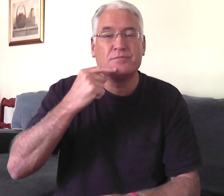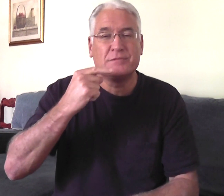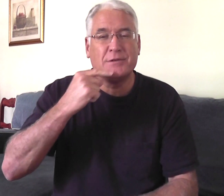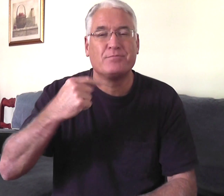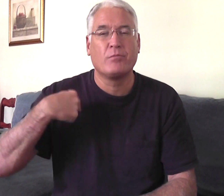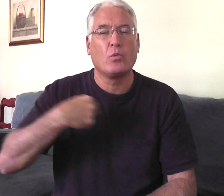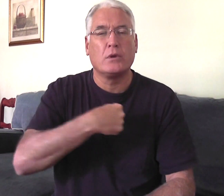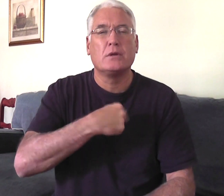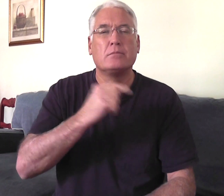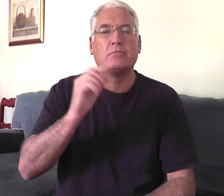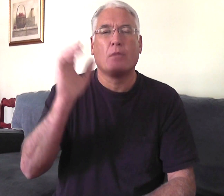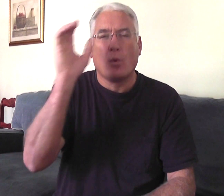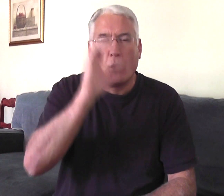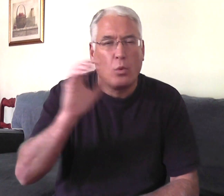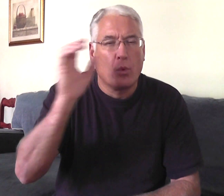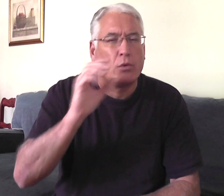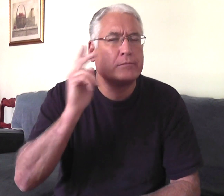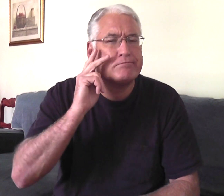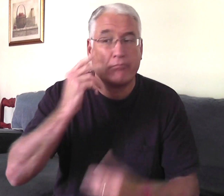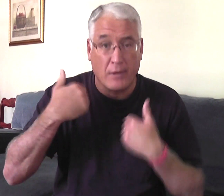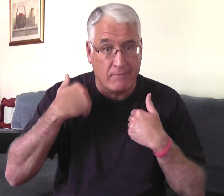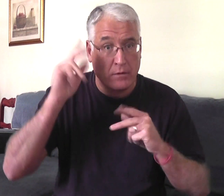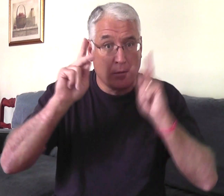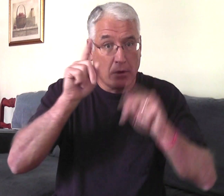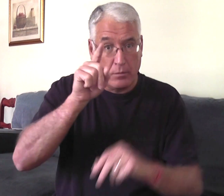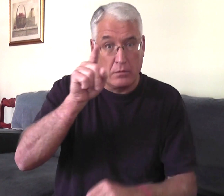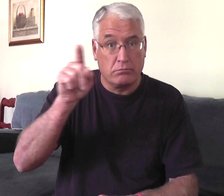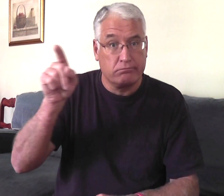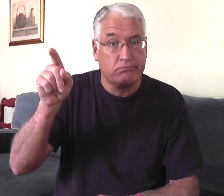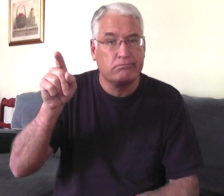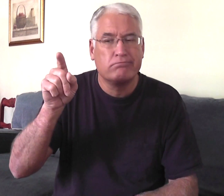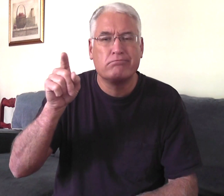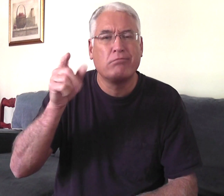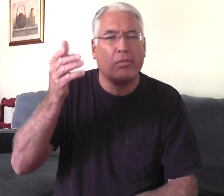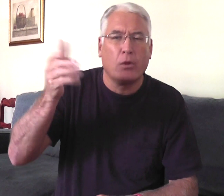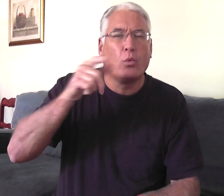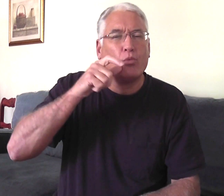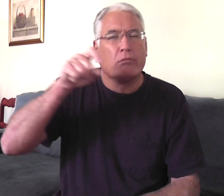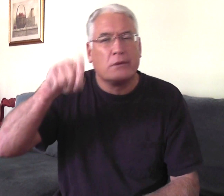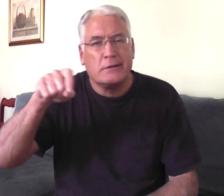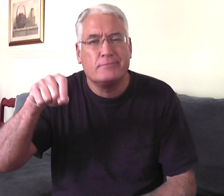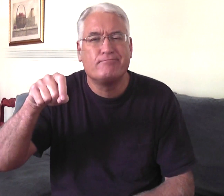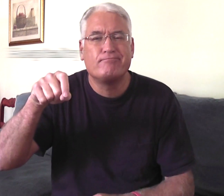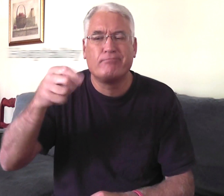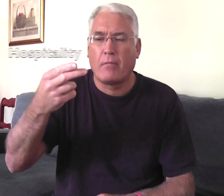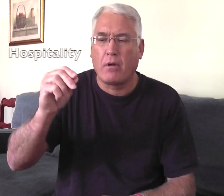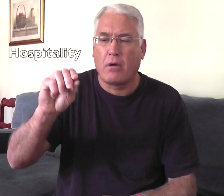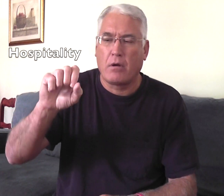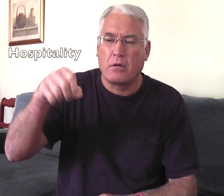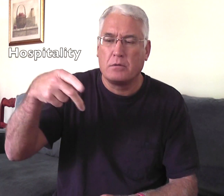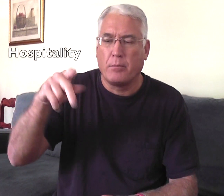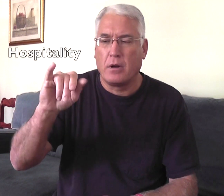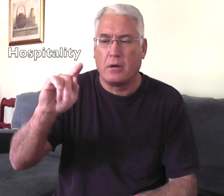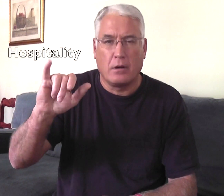look for something. So we're really seeking, this verse said, people who need